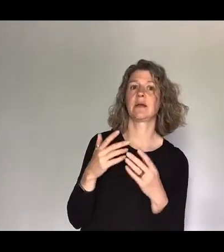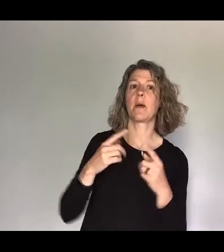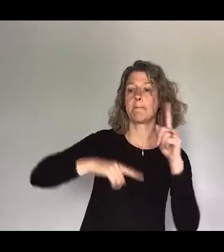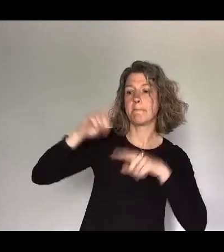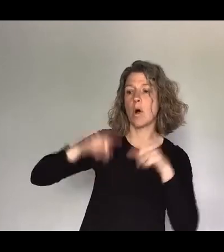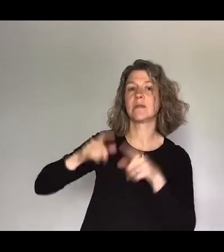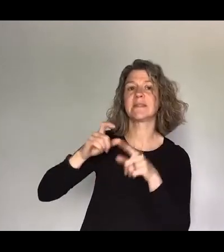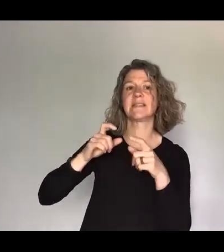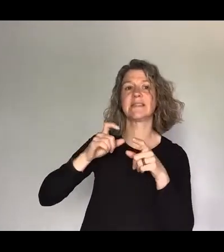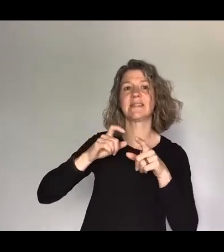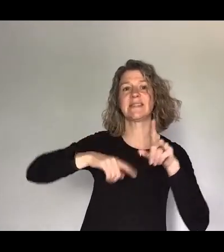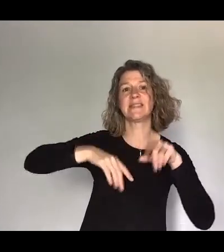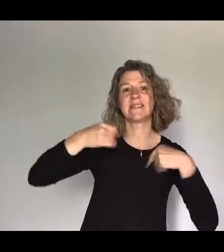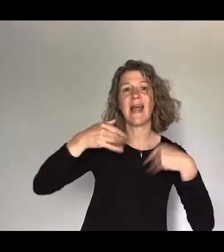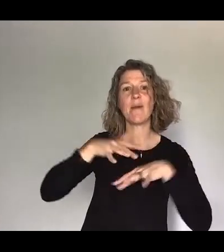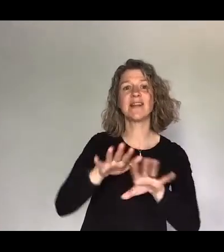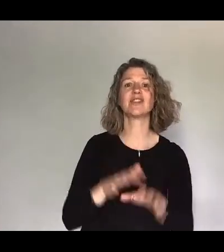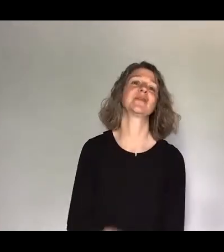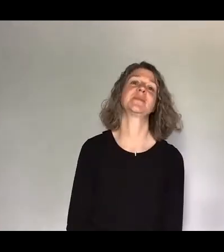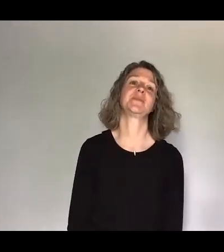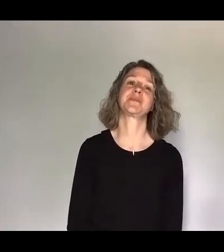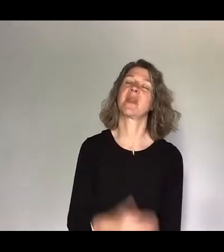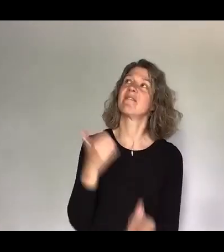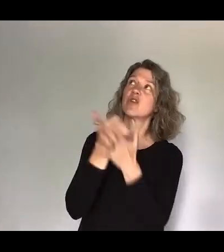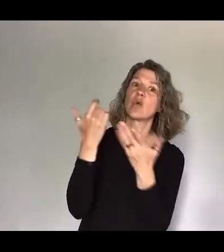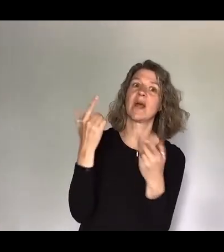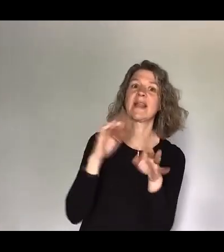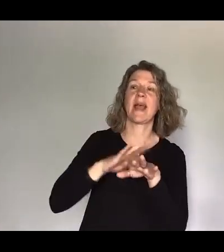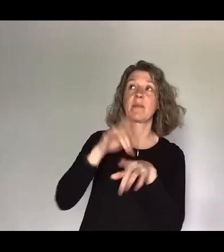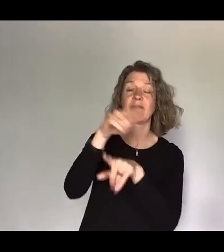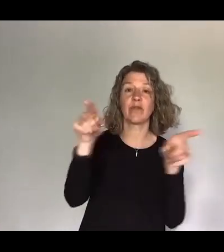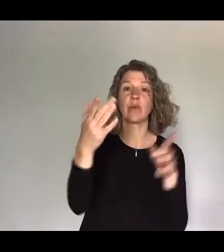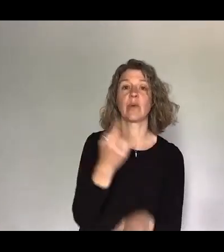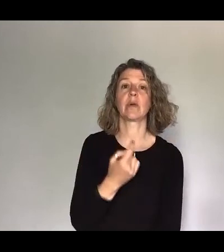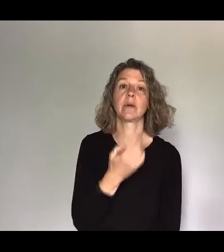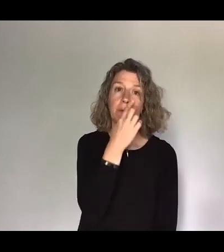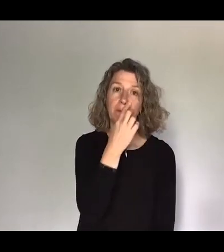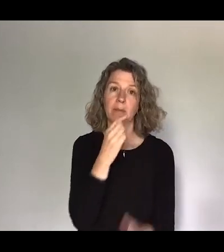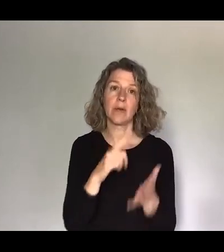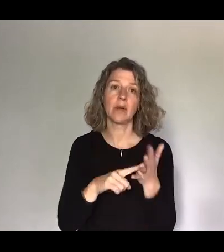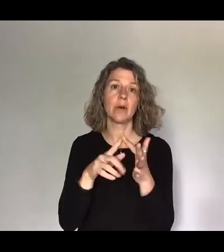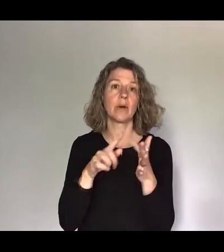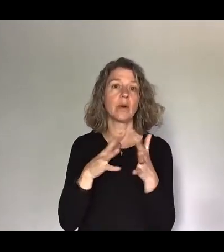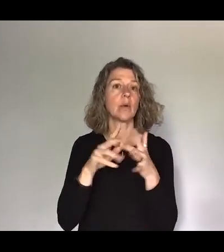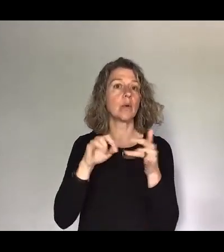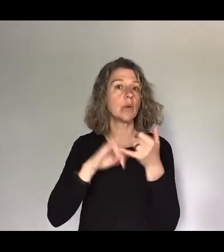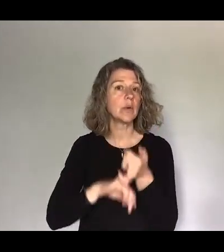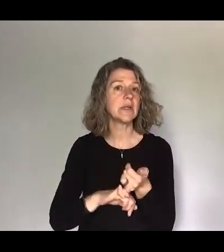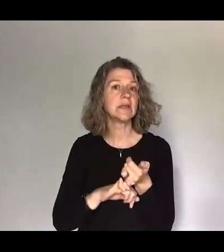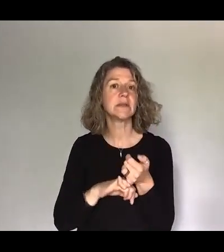work. You can have a great time with us if you come along. Lewis Dean, I'm not sure if you know this, but you popped up on my TikTok For You page